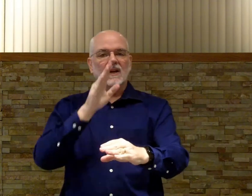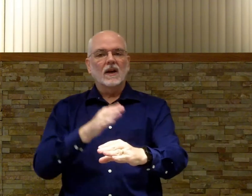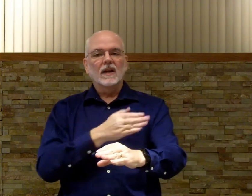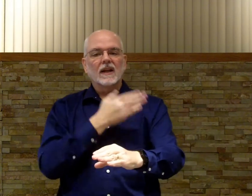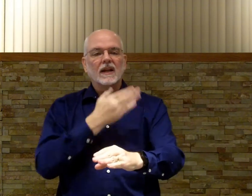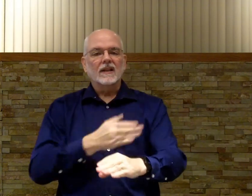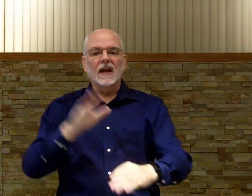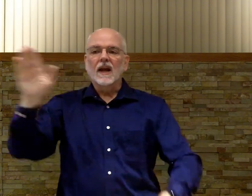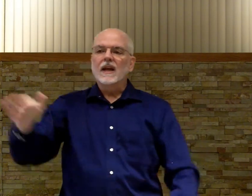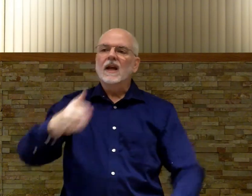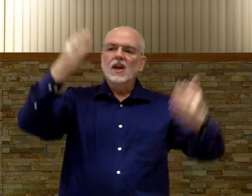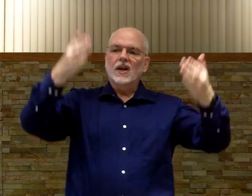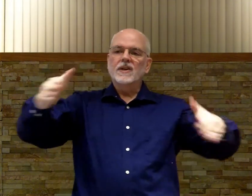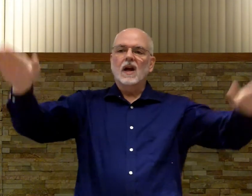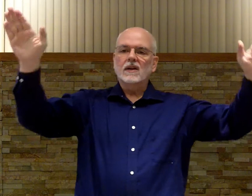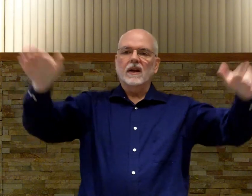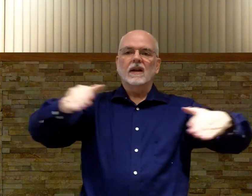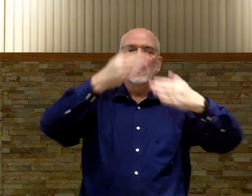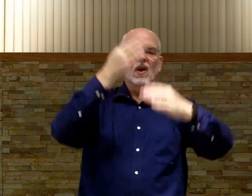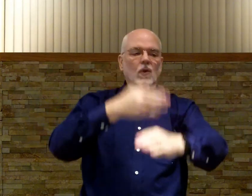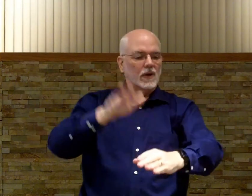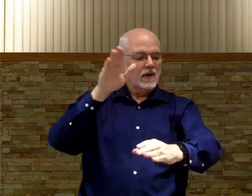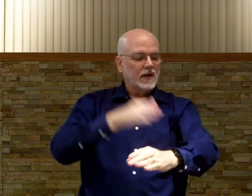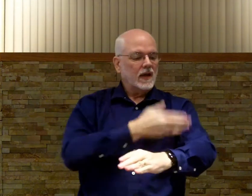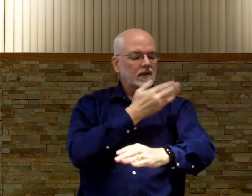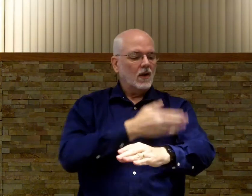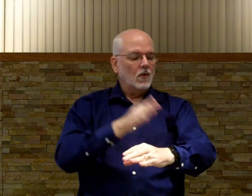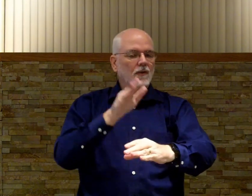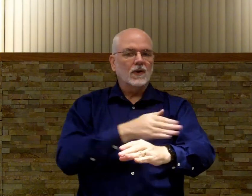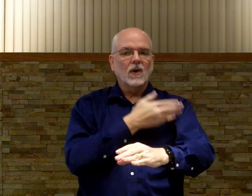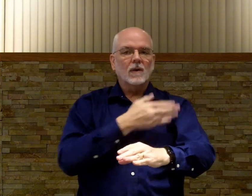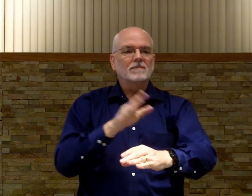All right? It's kind of like conducting. Only you're conducting over your arm.